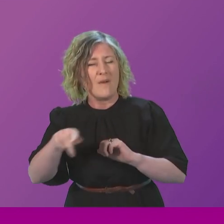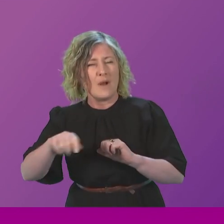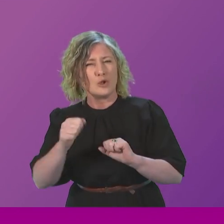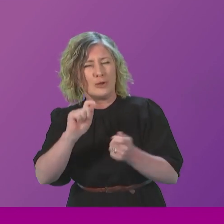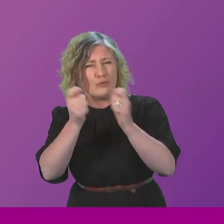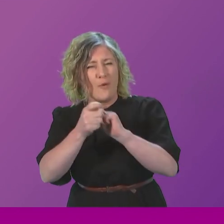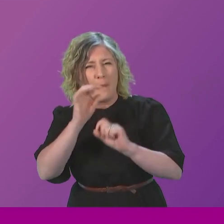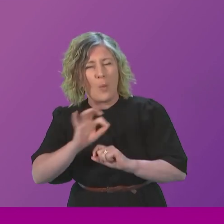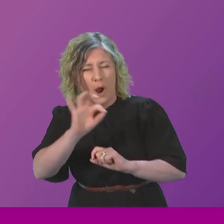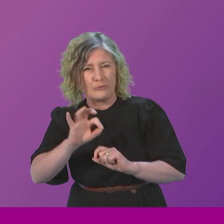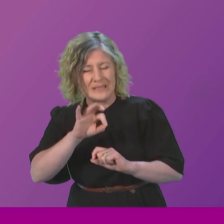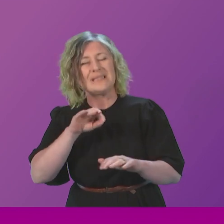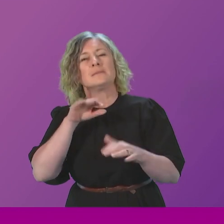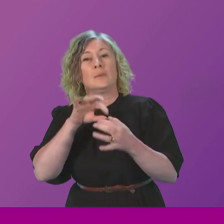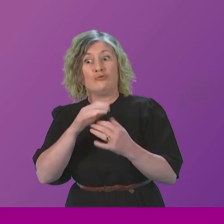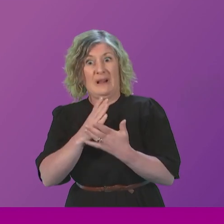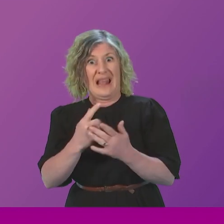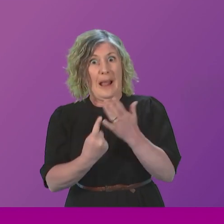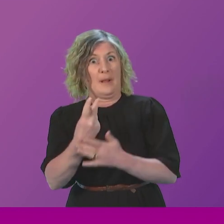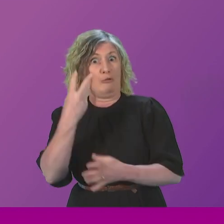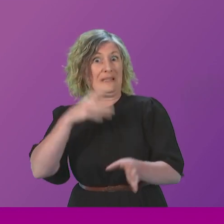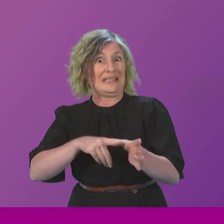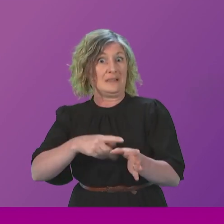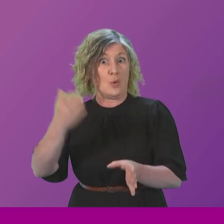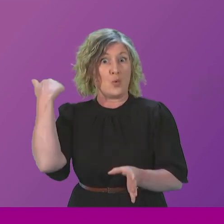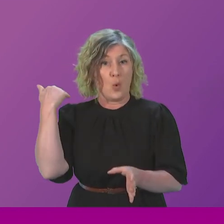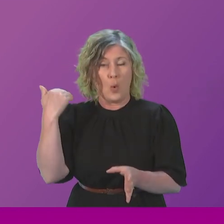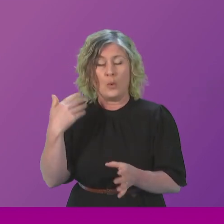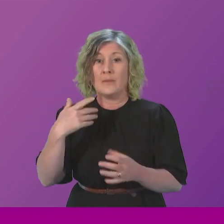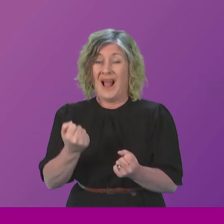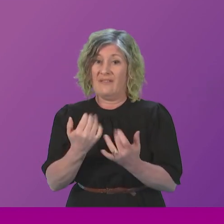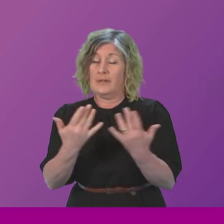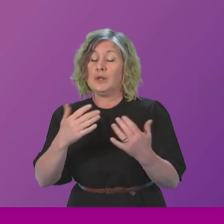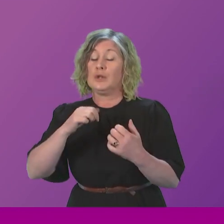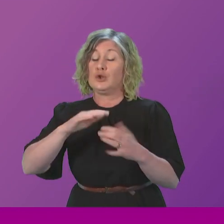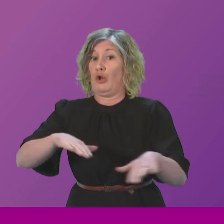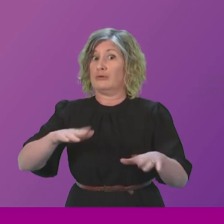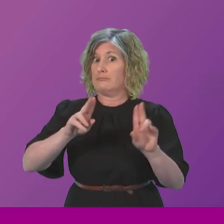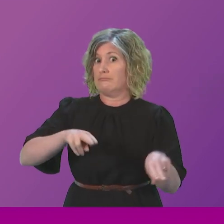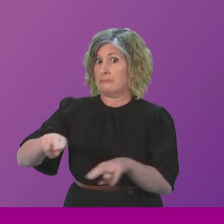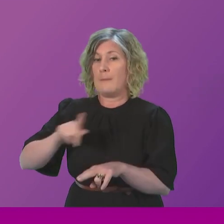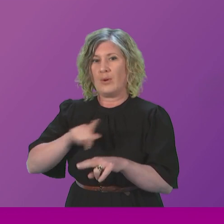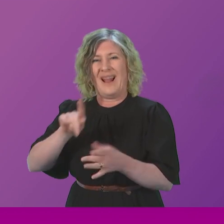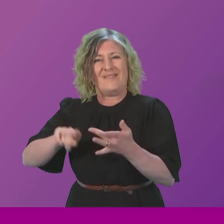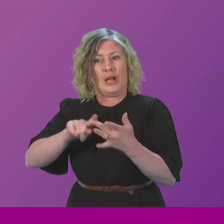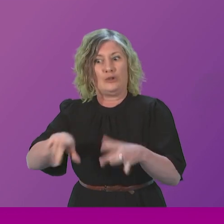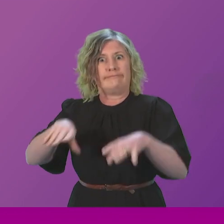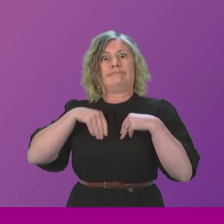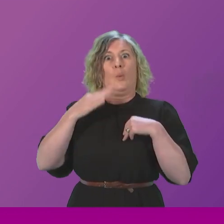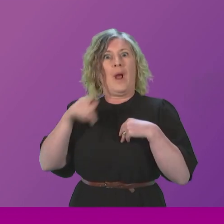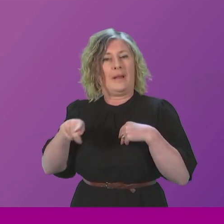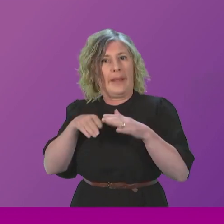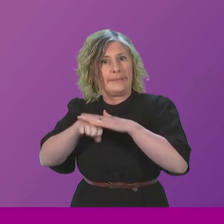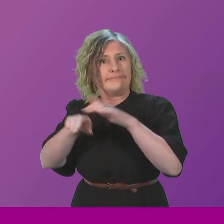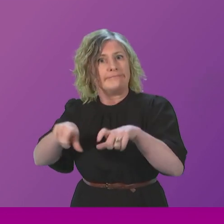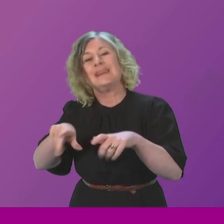Firstly, two children died because of infections they contracted at the Queen Elizabeth University Hospital. Secondly, there were serious failings at